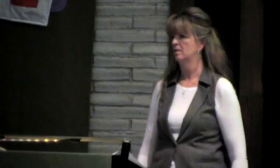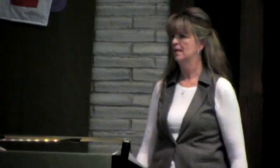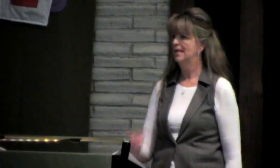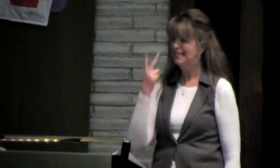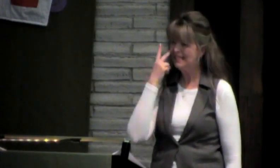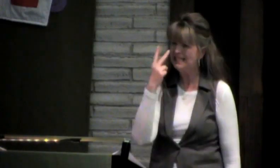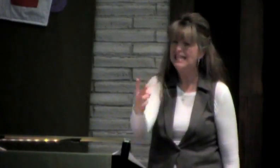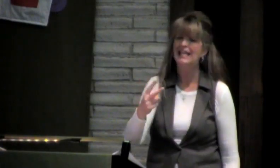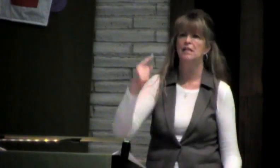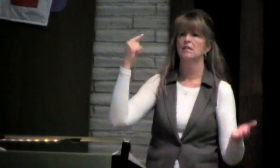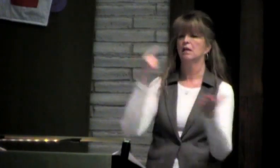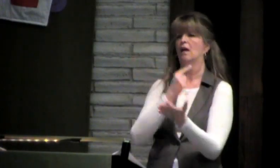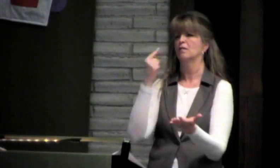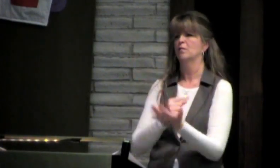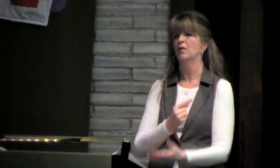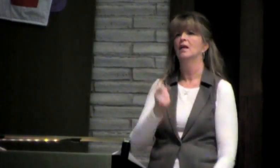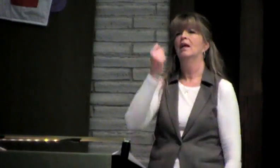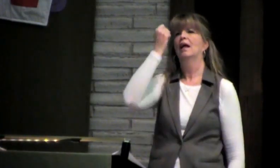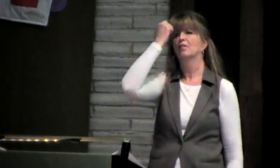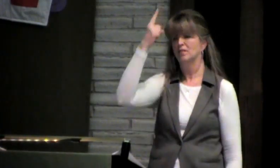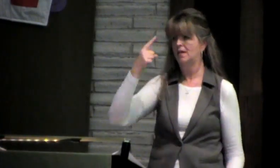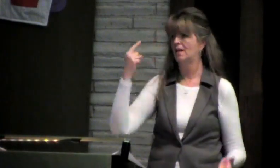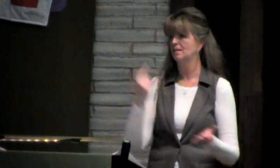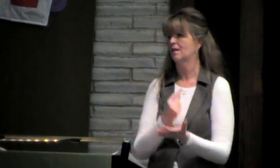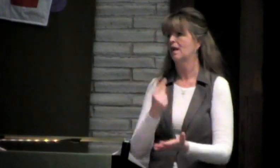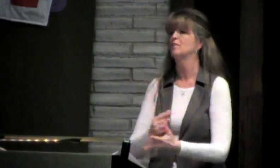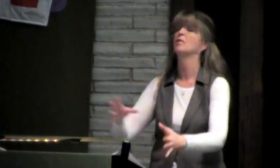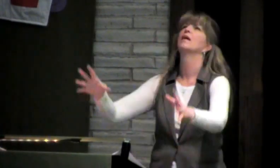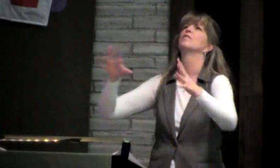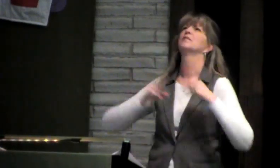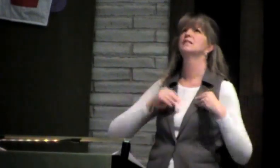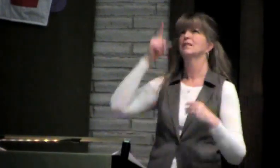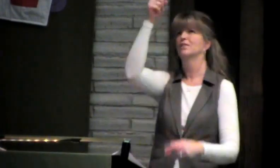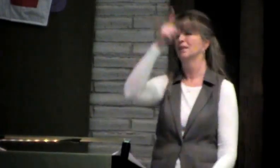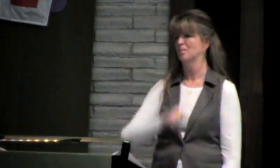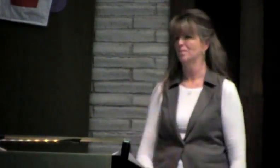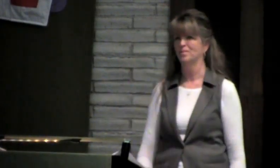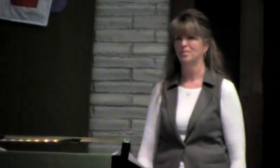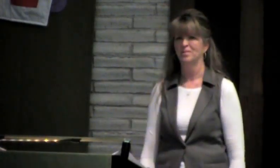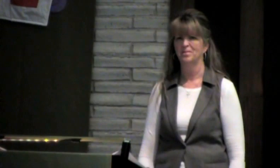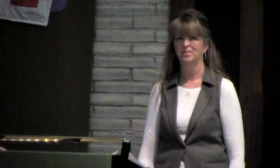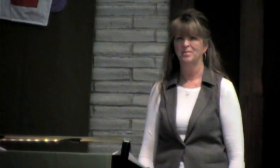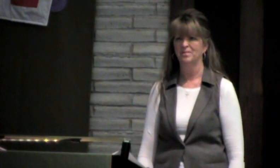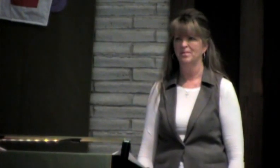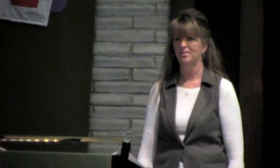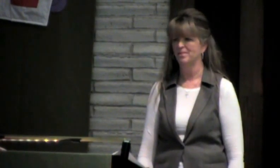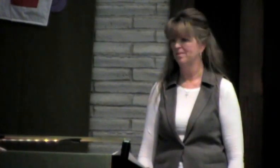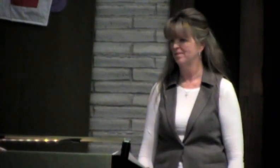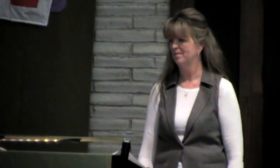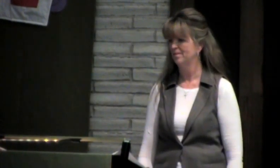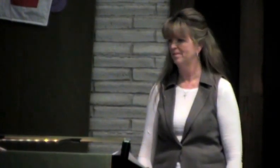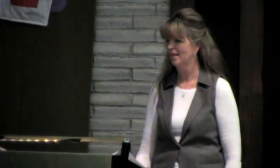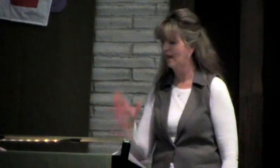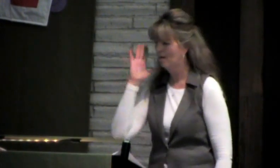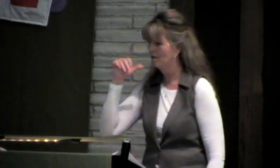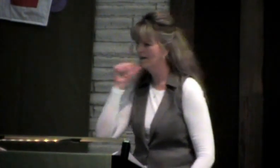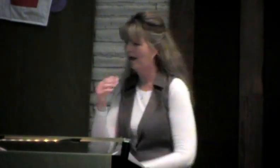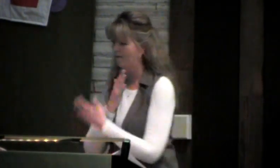is aware of the gospel, hears the gospel, sees the gospel, understands the gospel, and